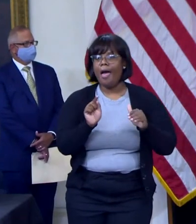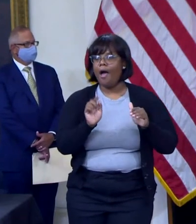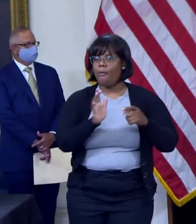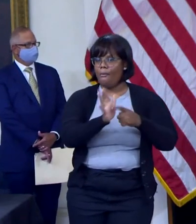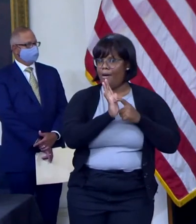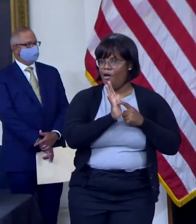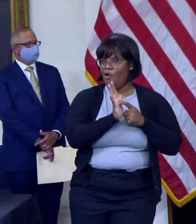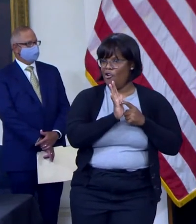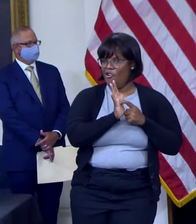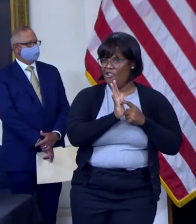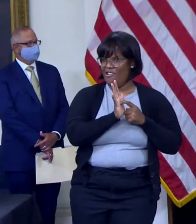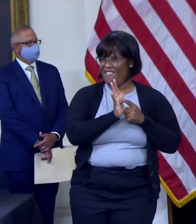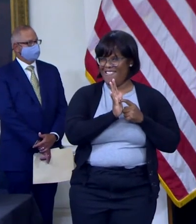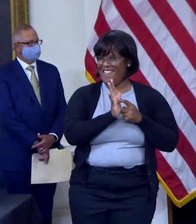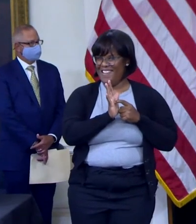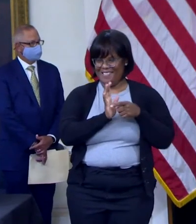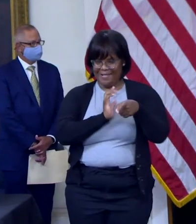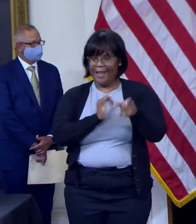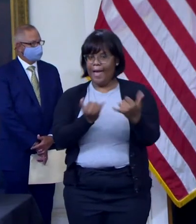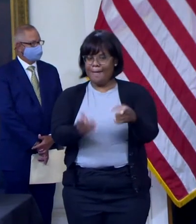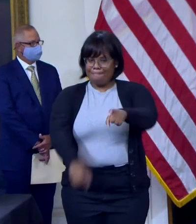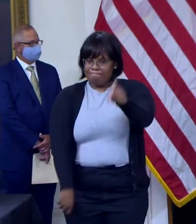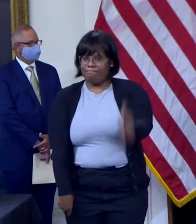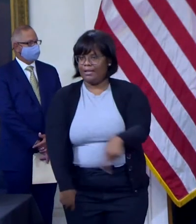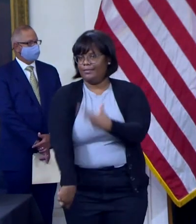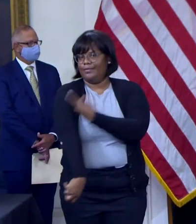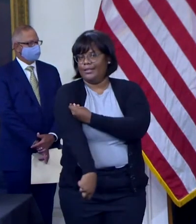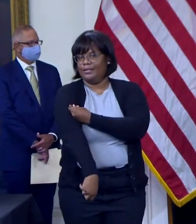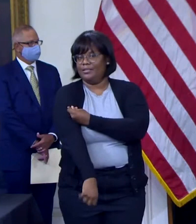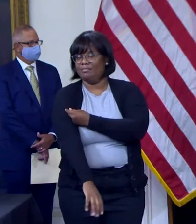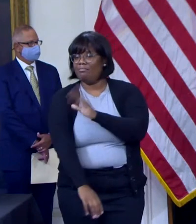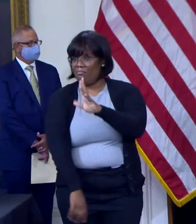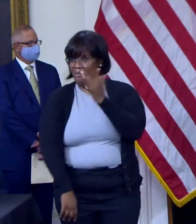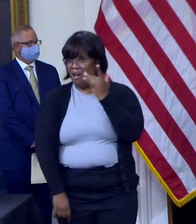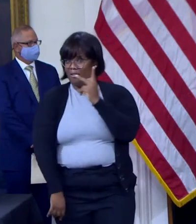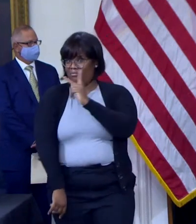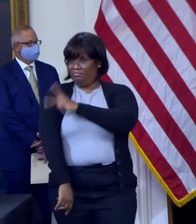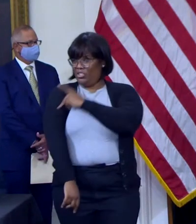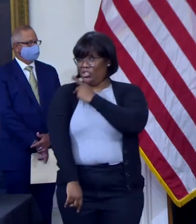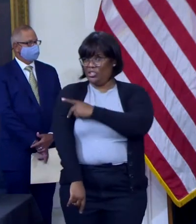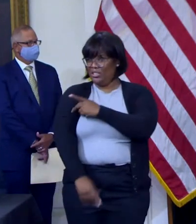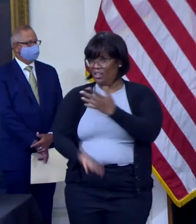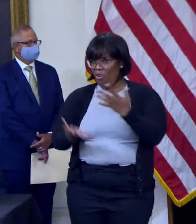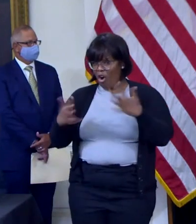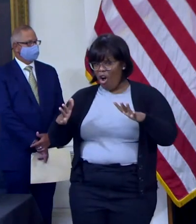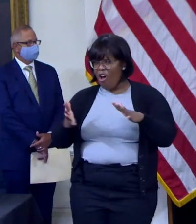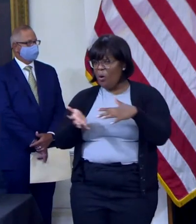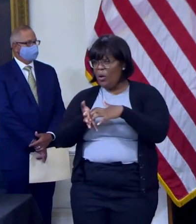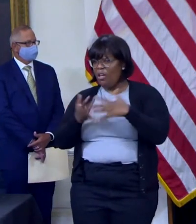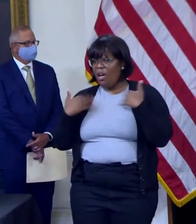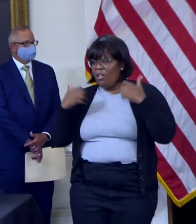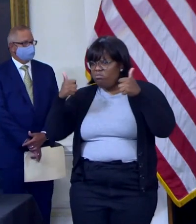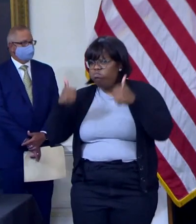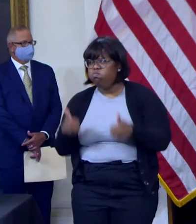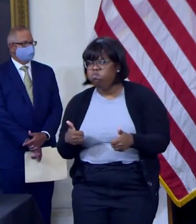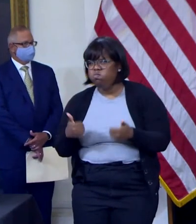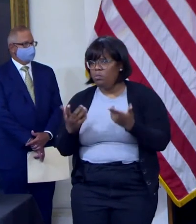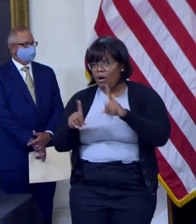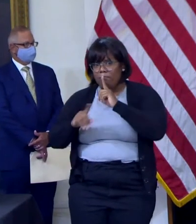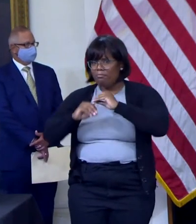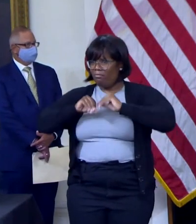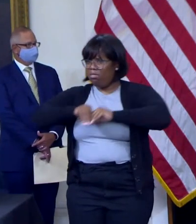workers needlessly exposing their vulnerable patients in hospitals to COVID-19 and the Delta variant.